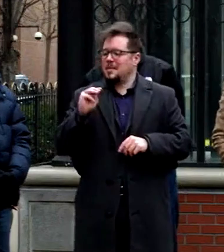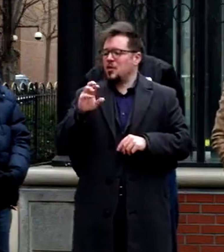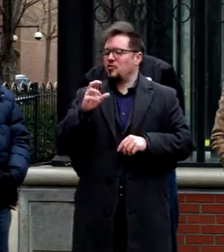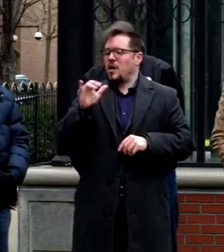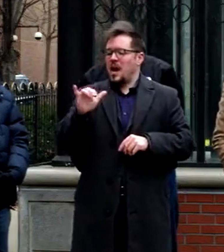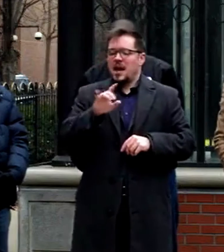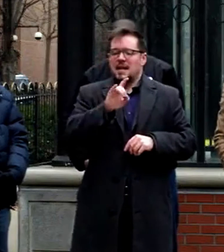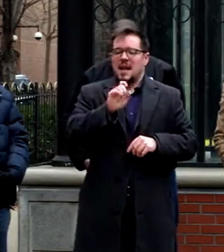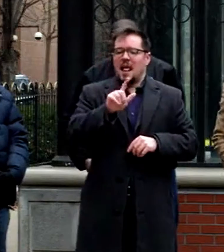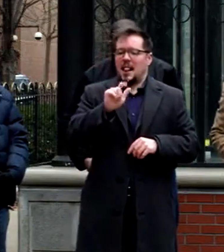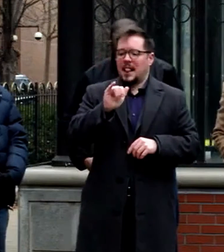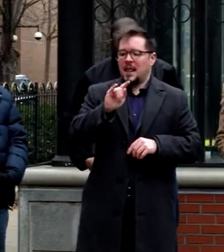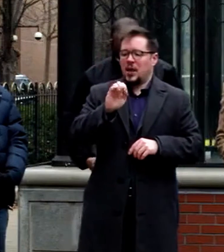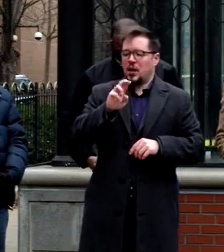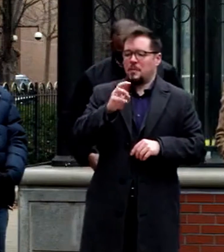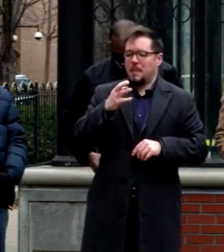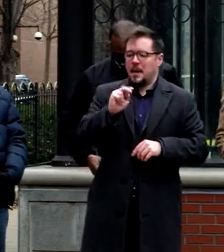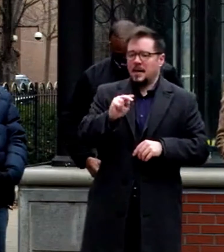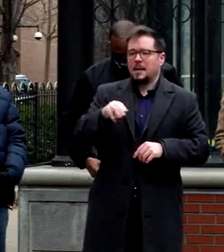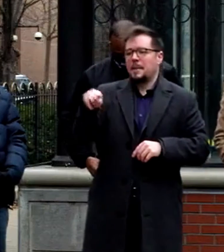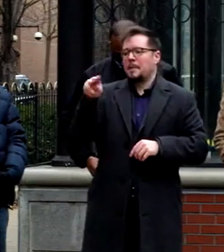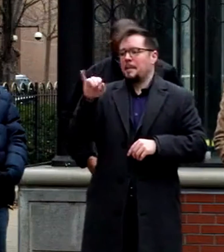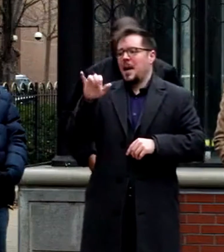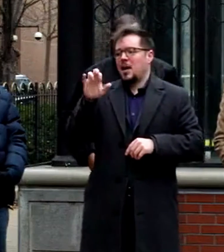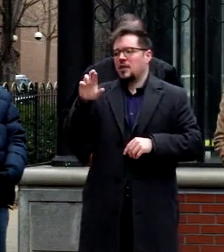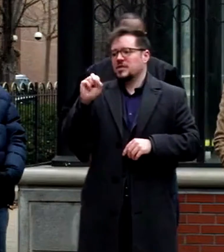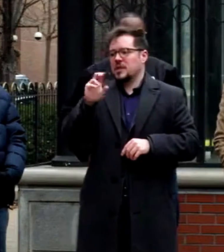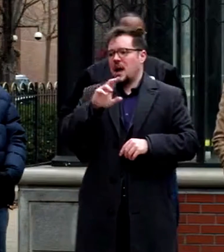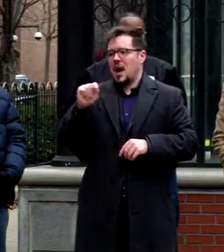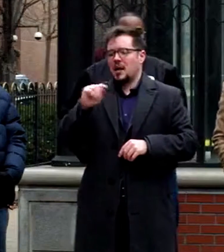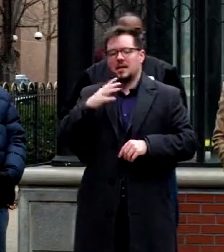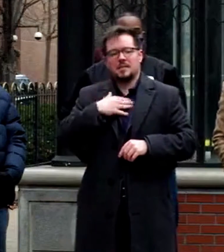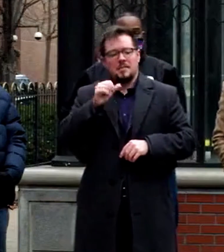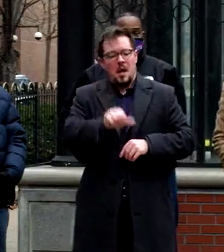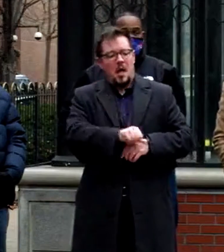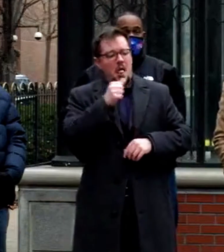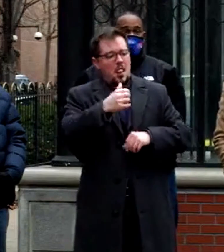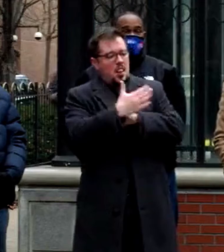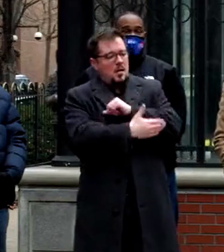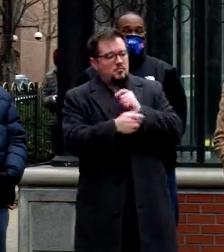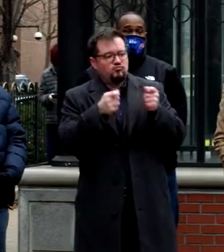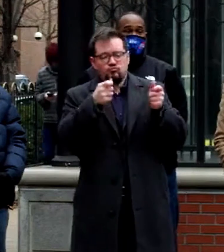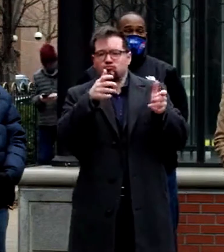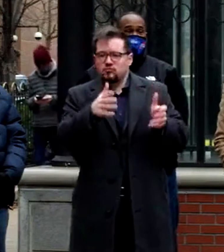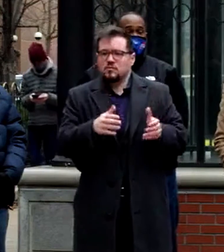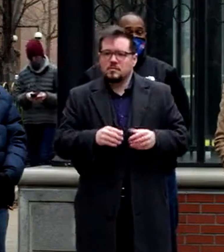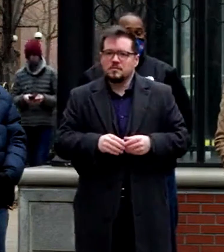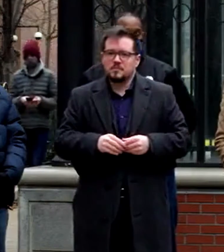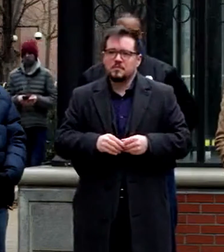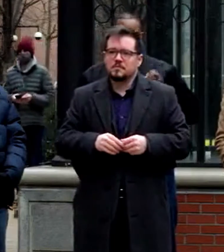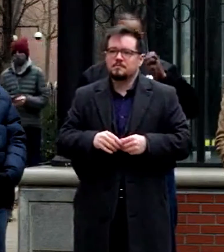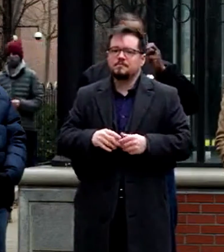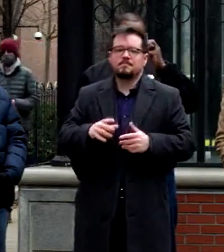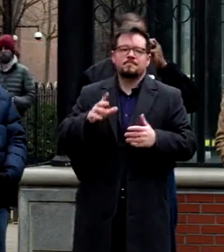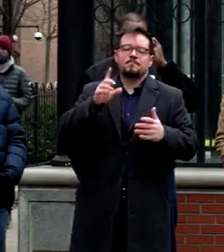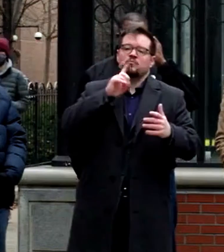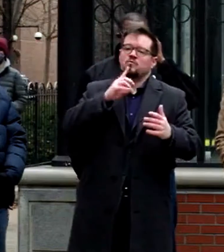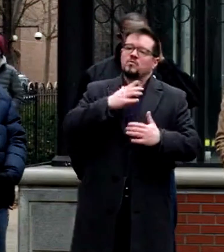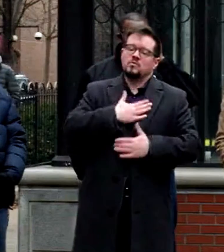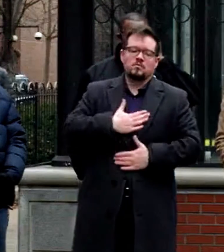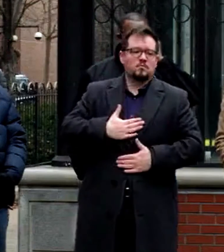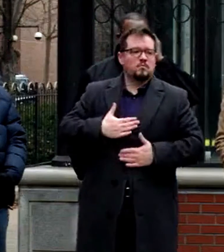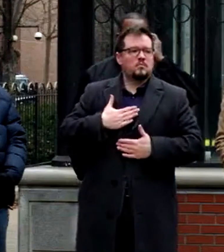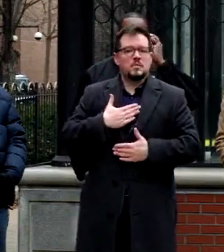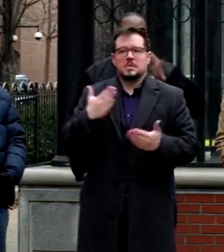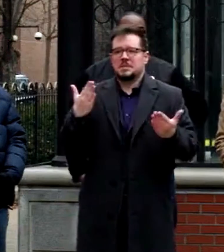Learman, Mayor Scott, and my fellow county executives. I'm pleased to be here